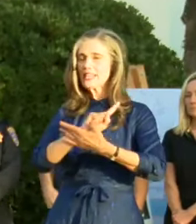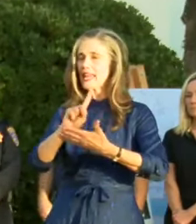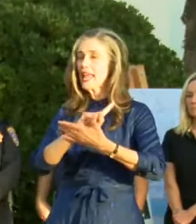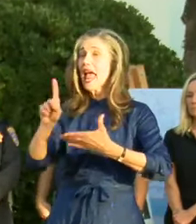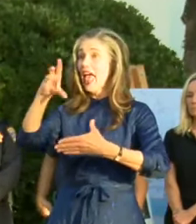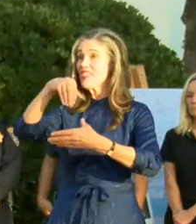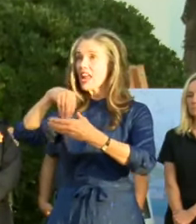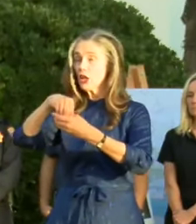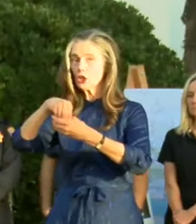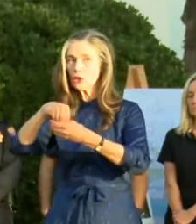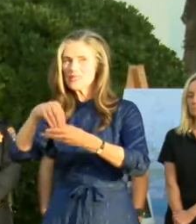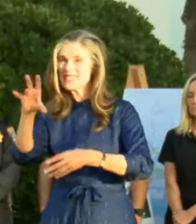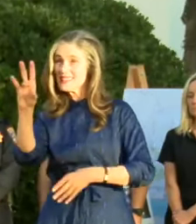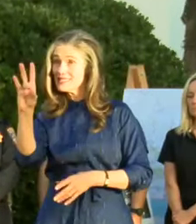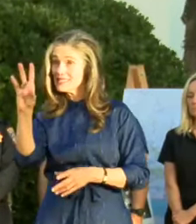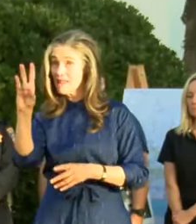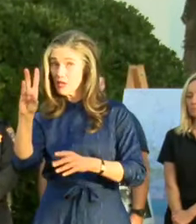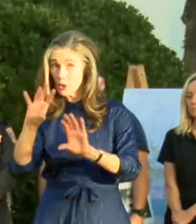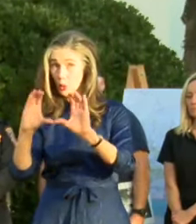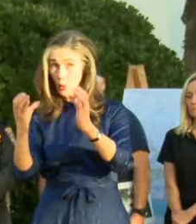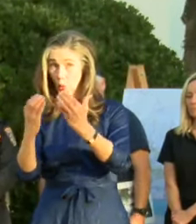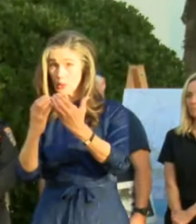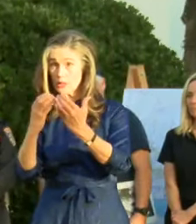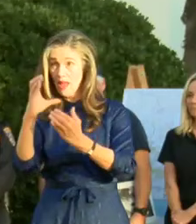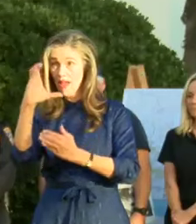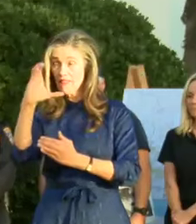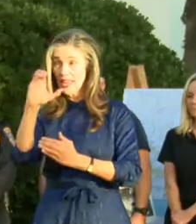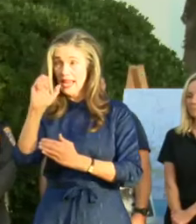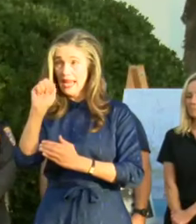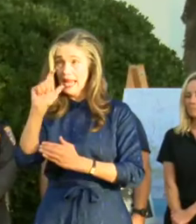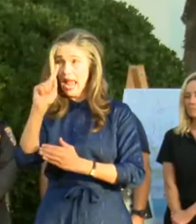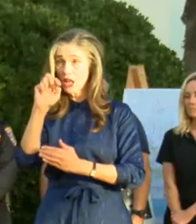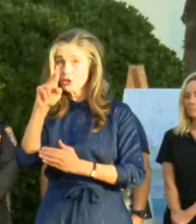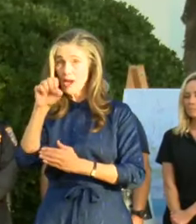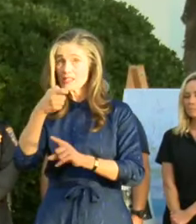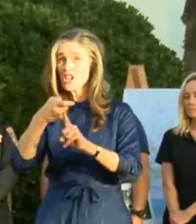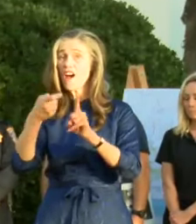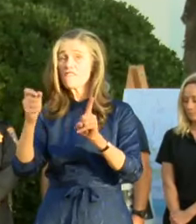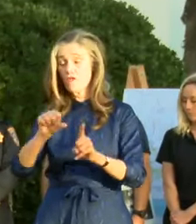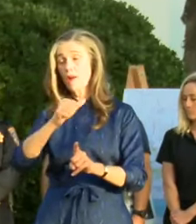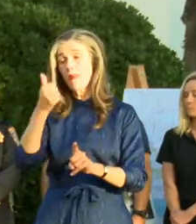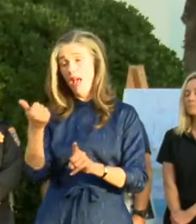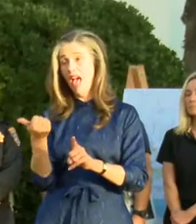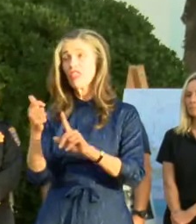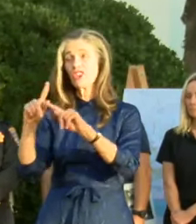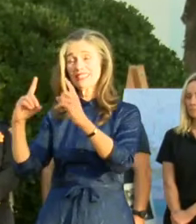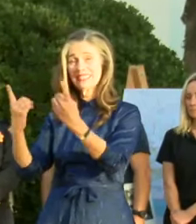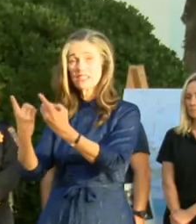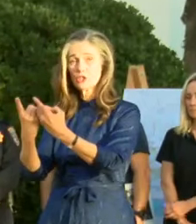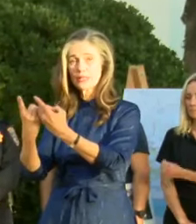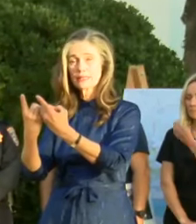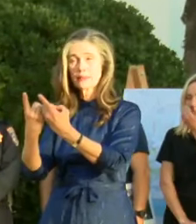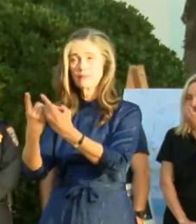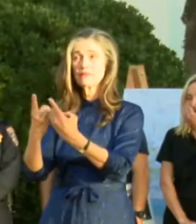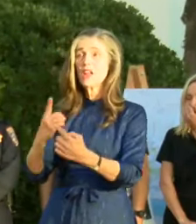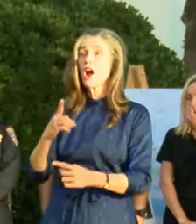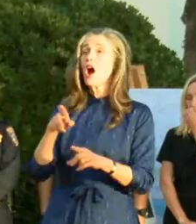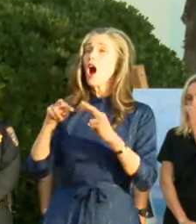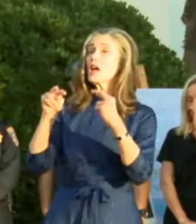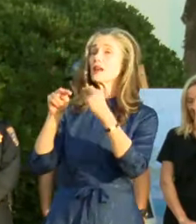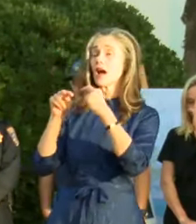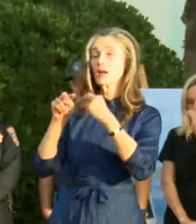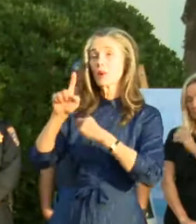two neighboring districts. On State Route 192, we have seen